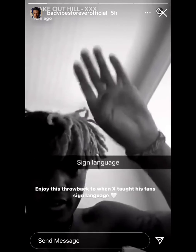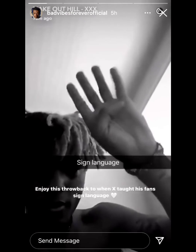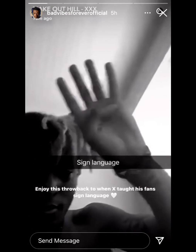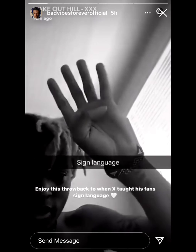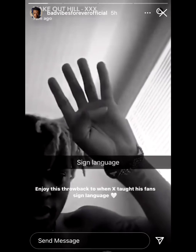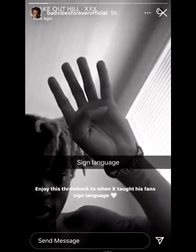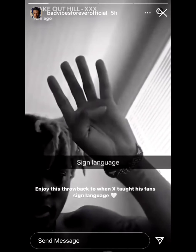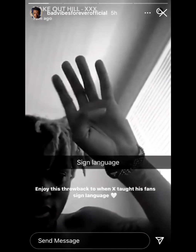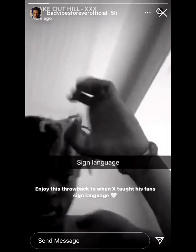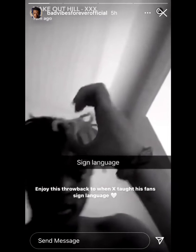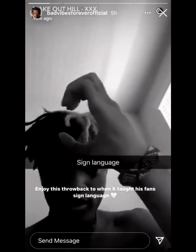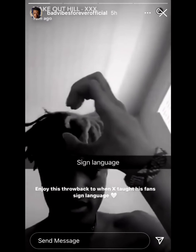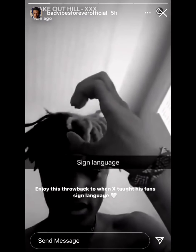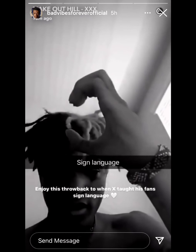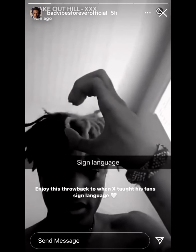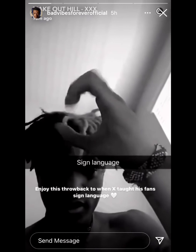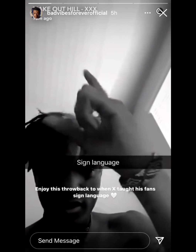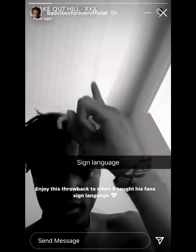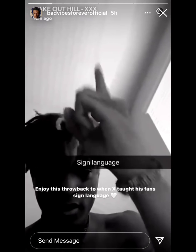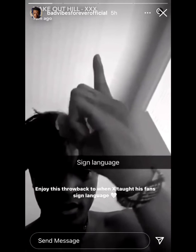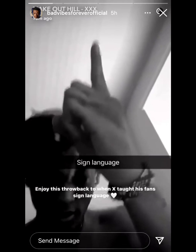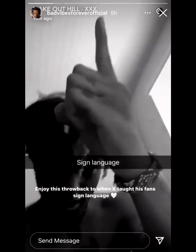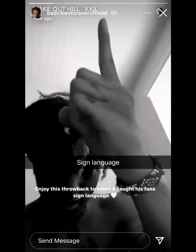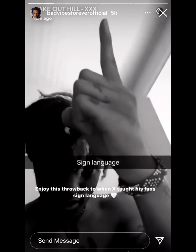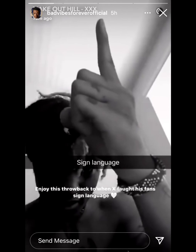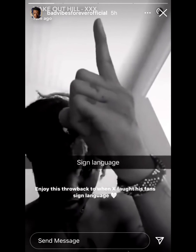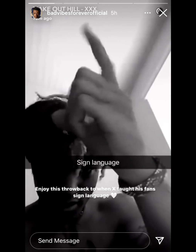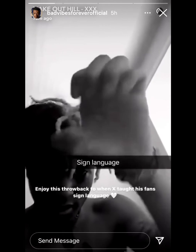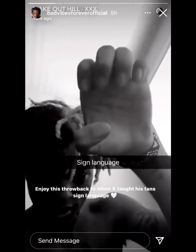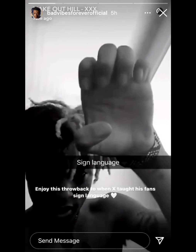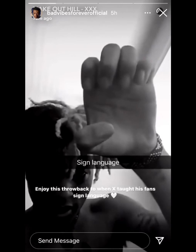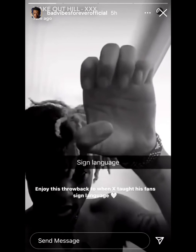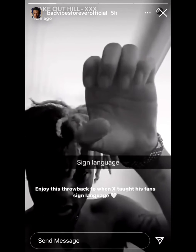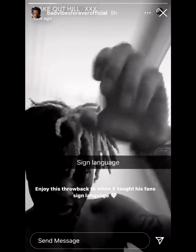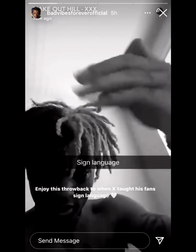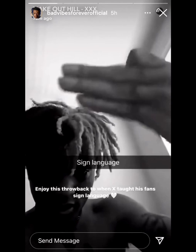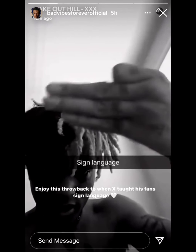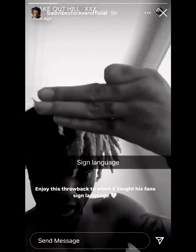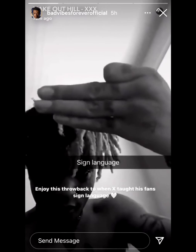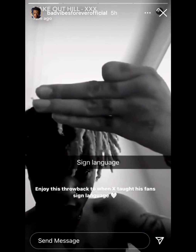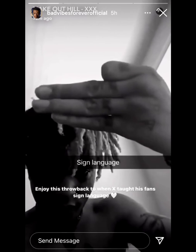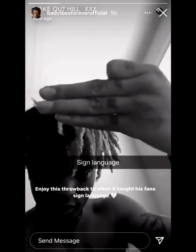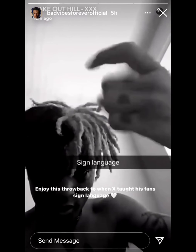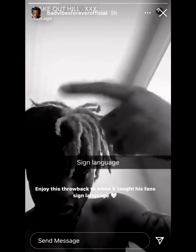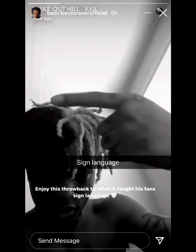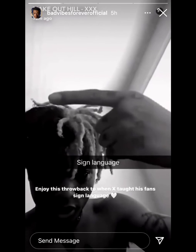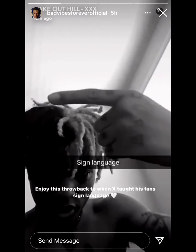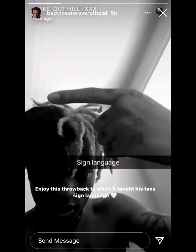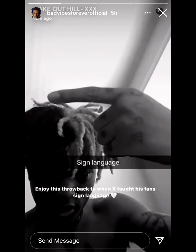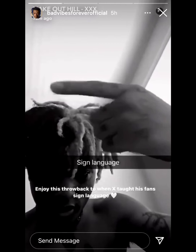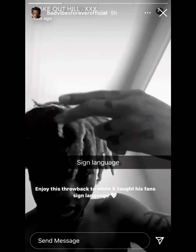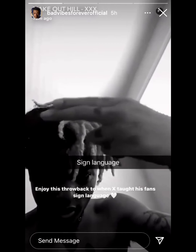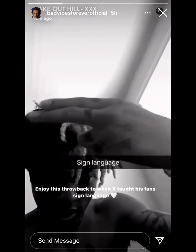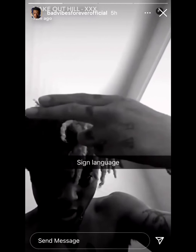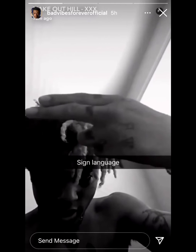B, C, D, E, F, G, H,